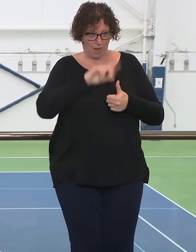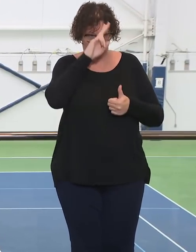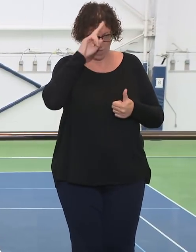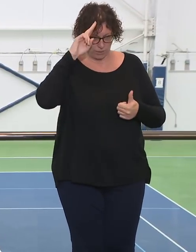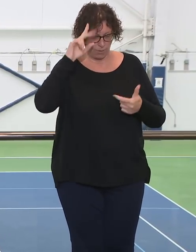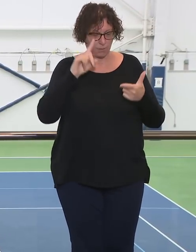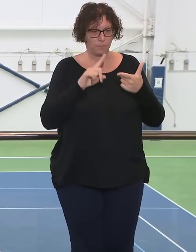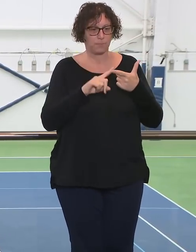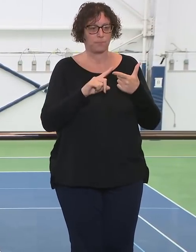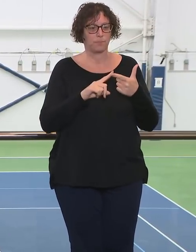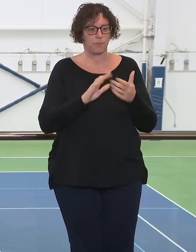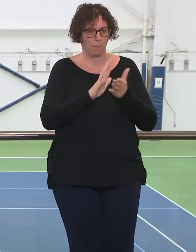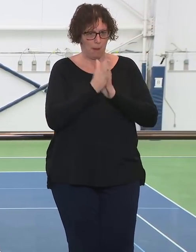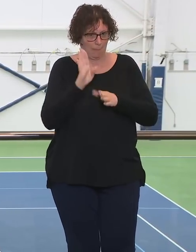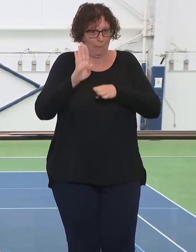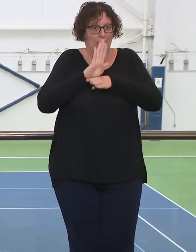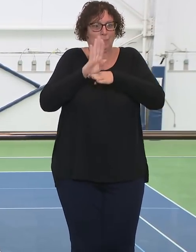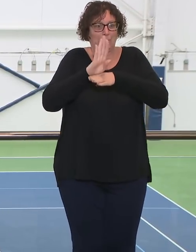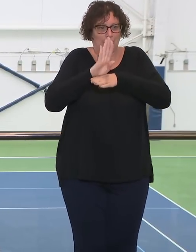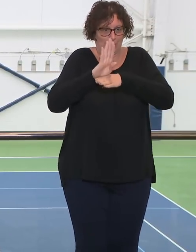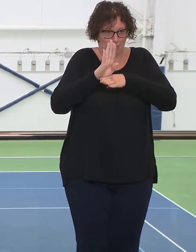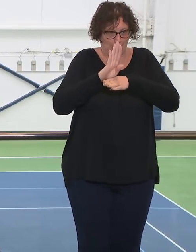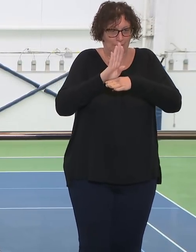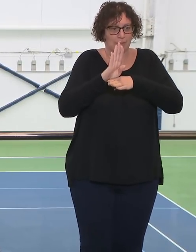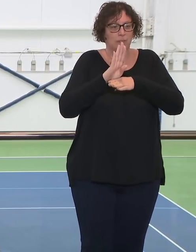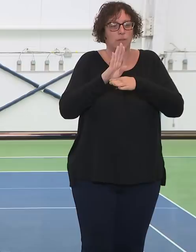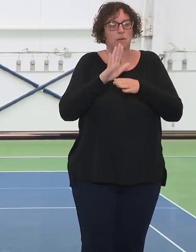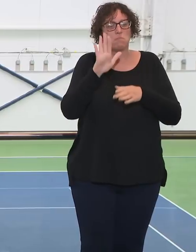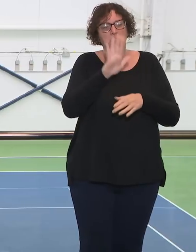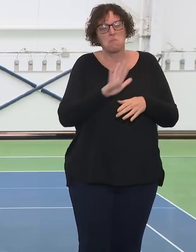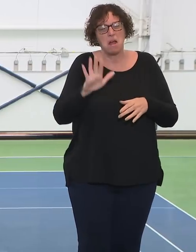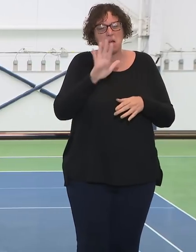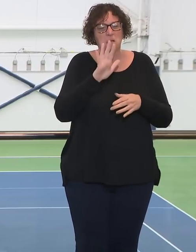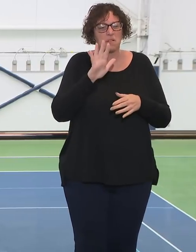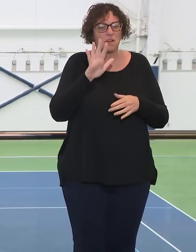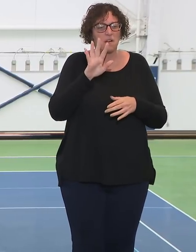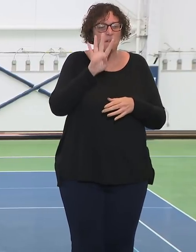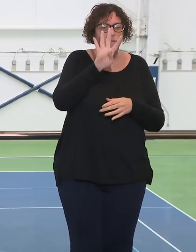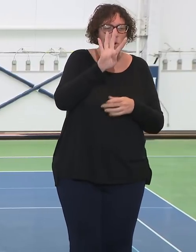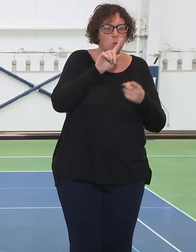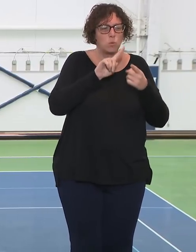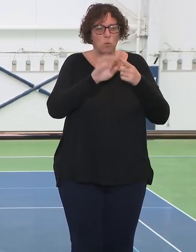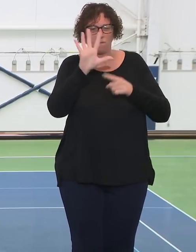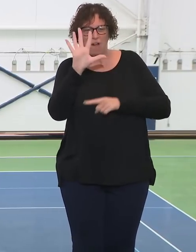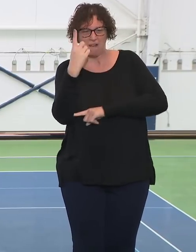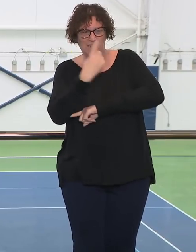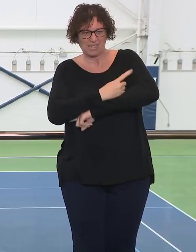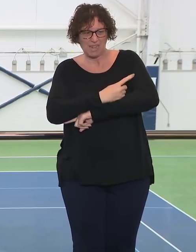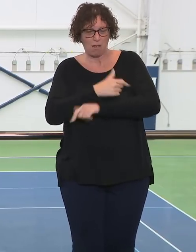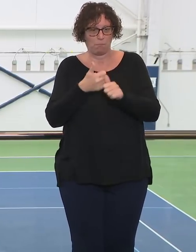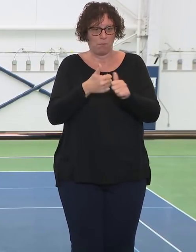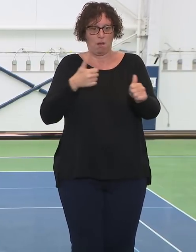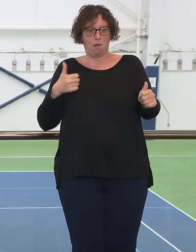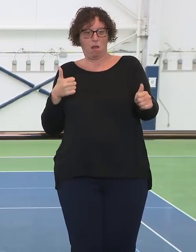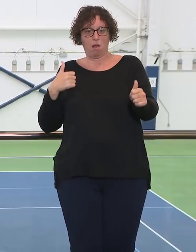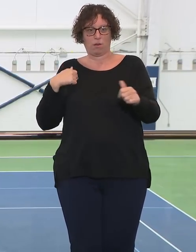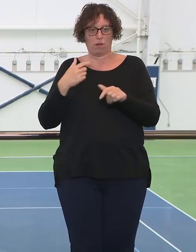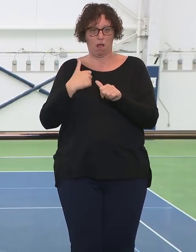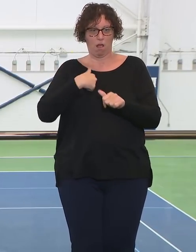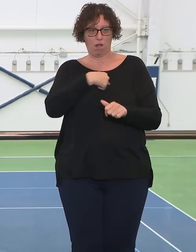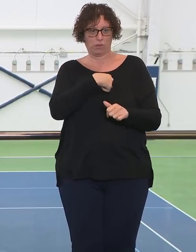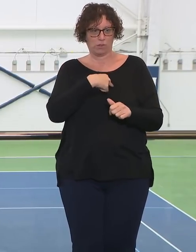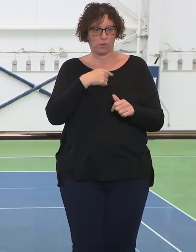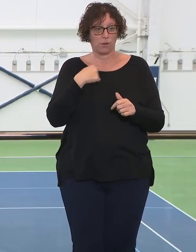four or five days behind Elmhurst in terms of where they are on the curve. But it's a much smaller hospital.